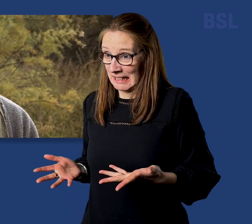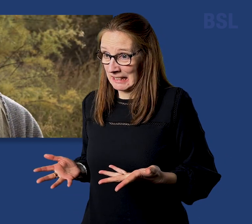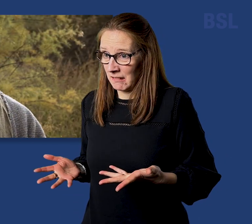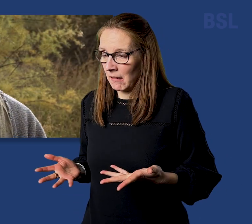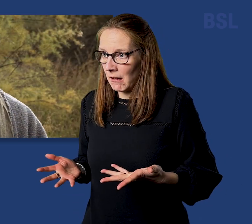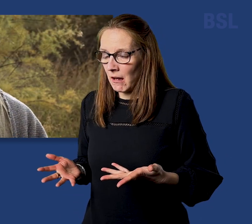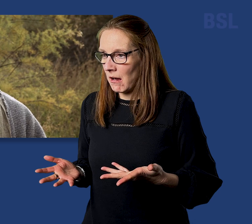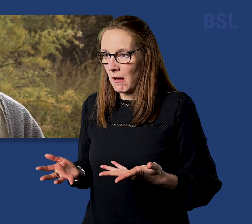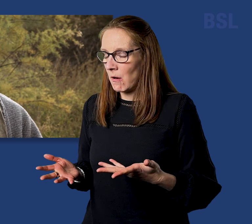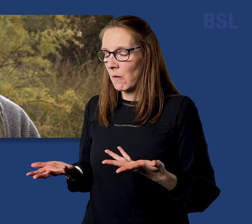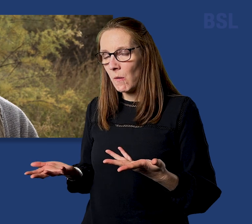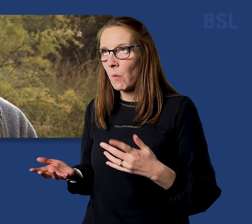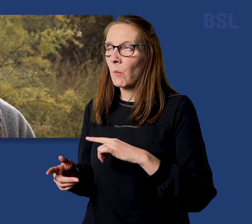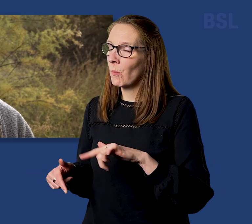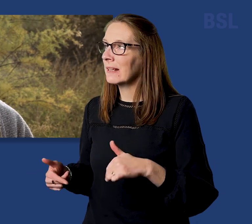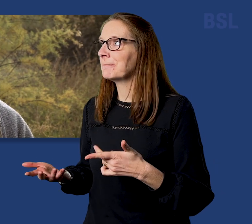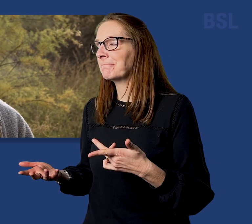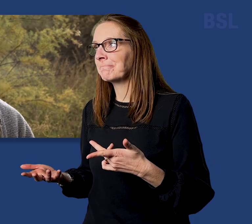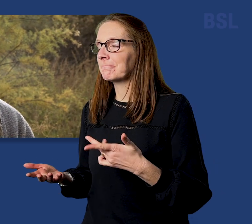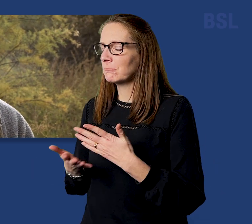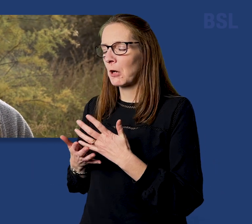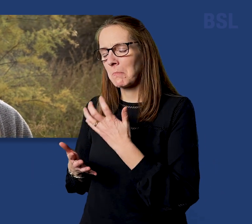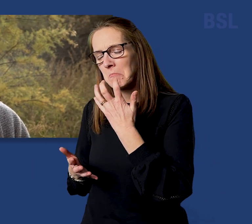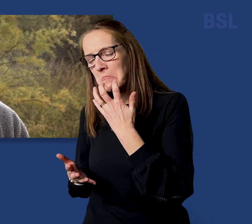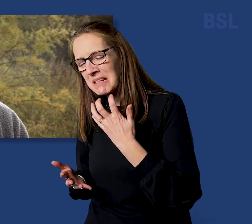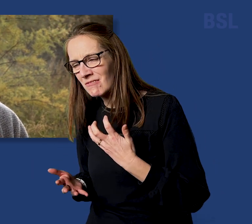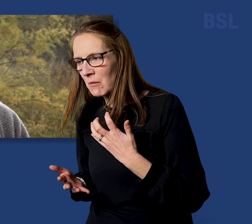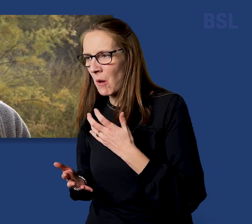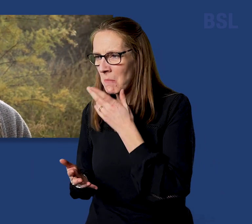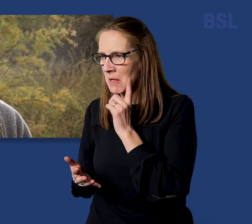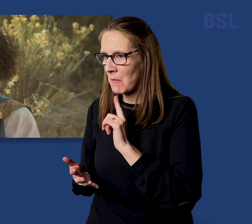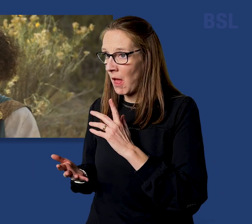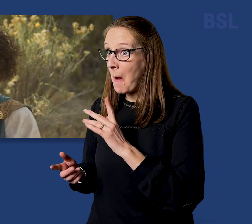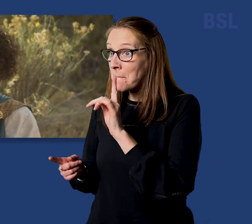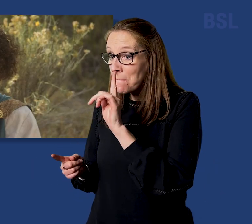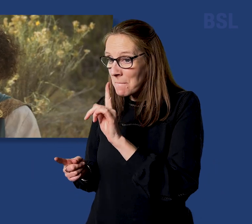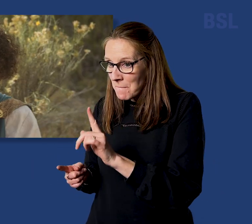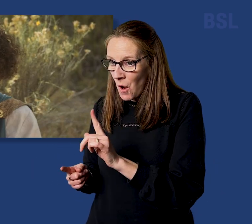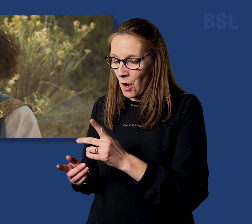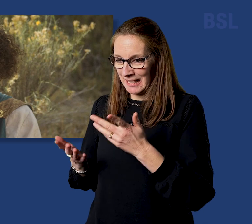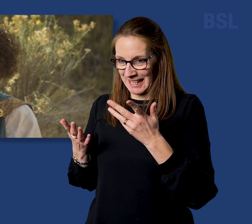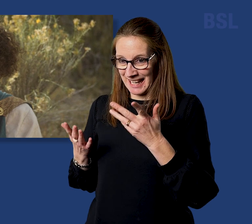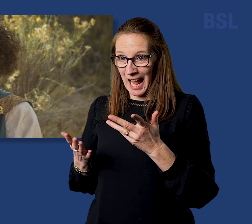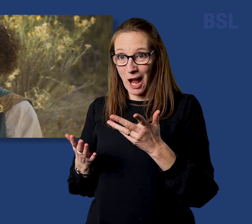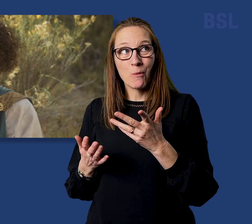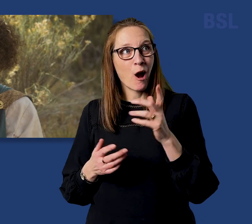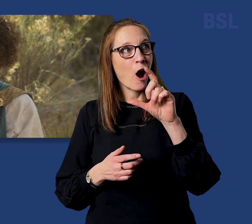are of all men most miserable. But now is Christ